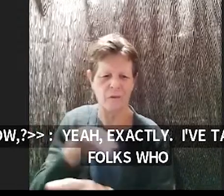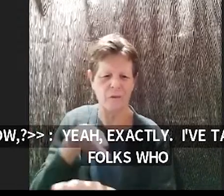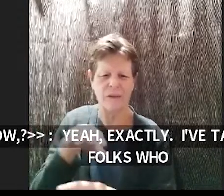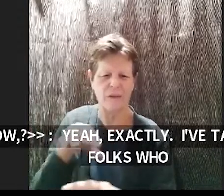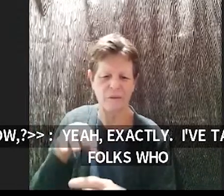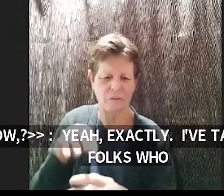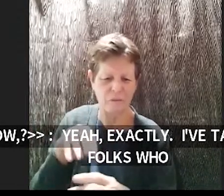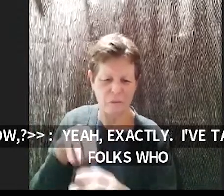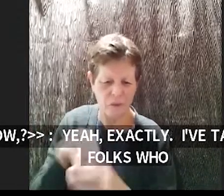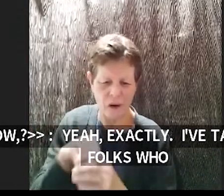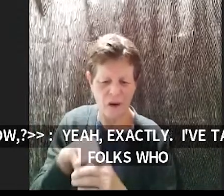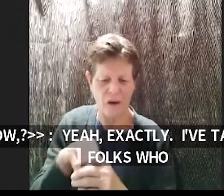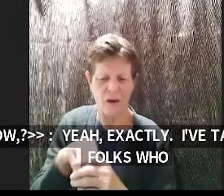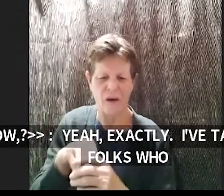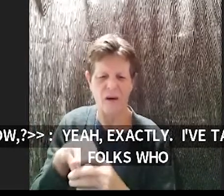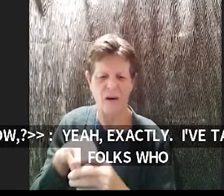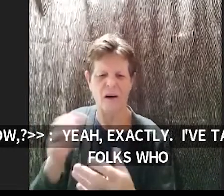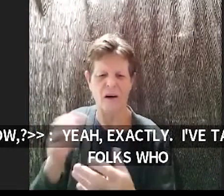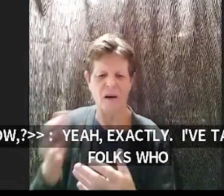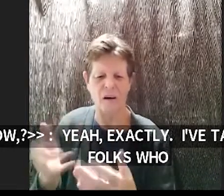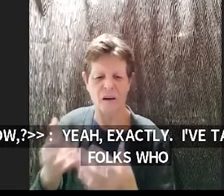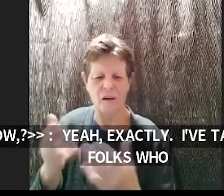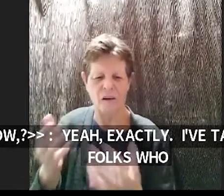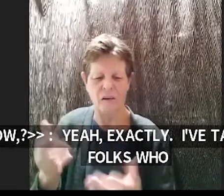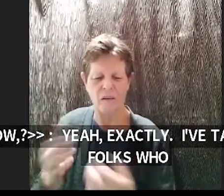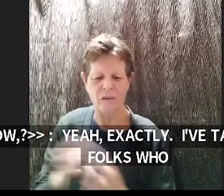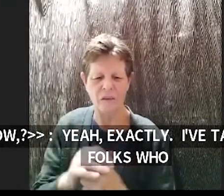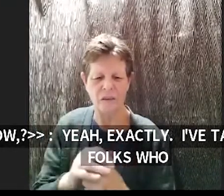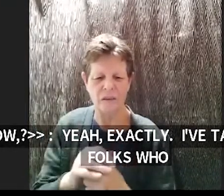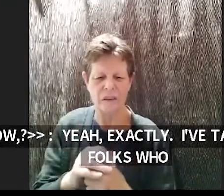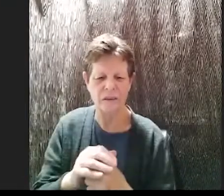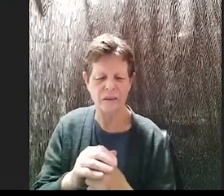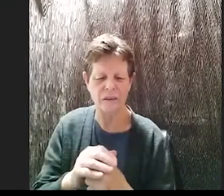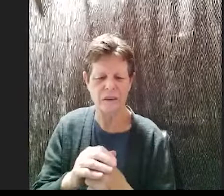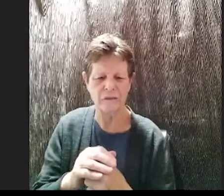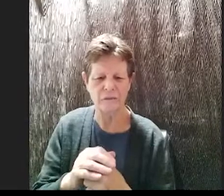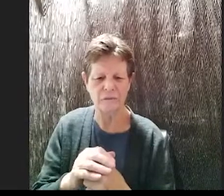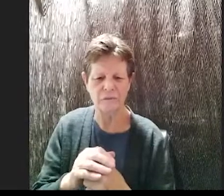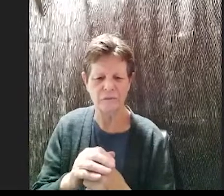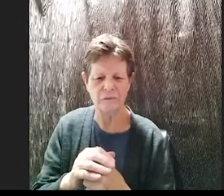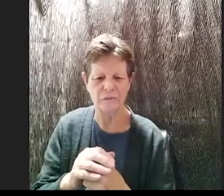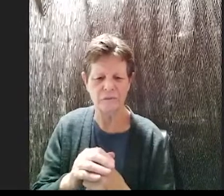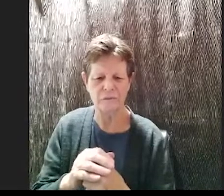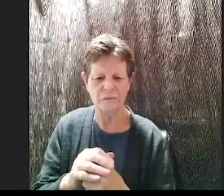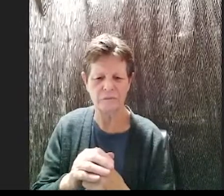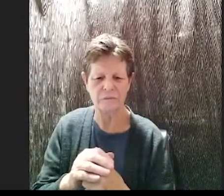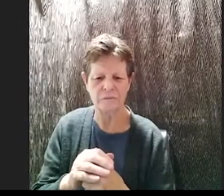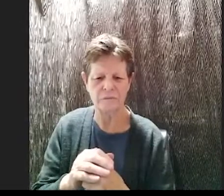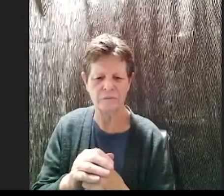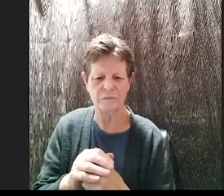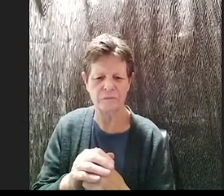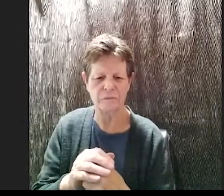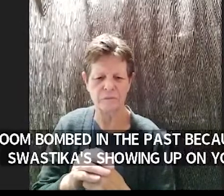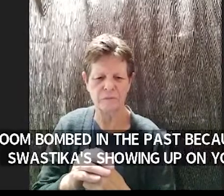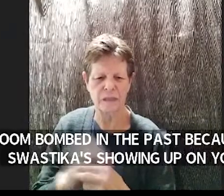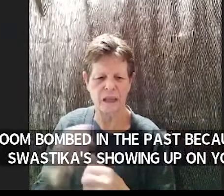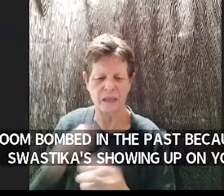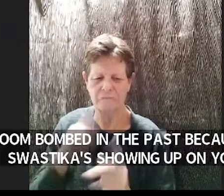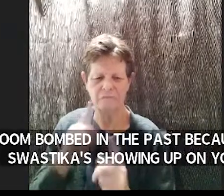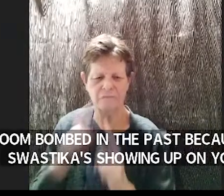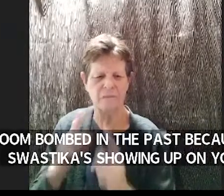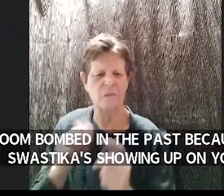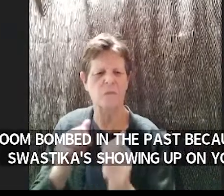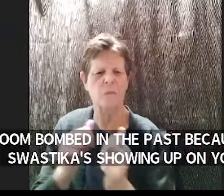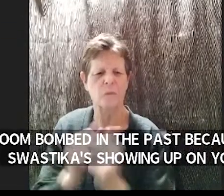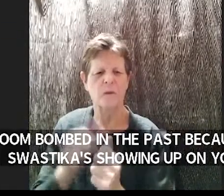swastika showing up on your jewish screen um and um yeah i was talking to them and just they're